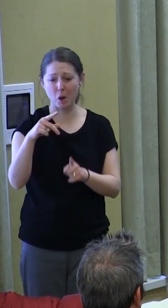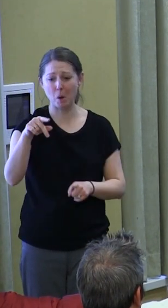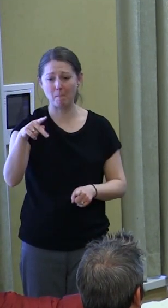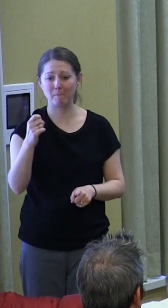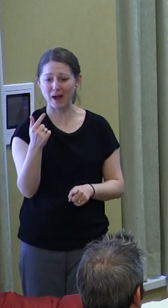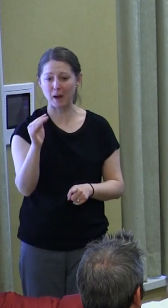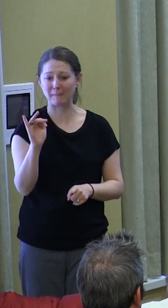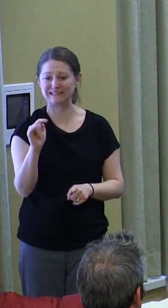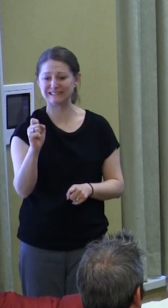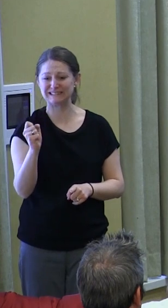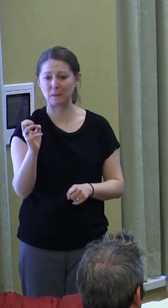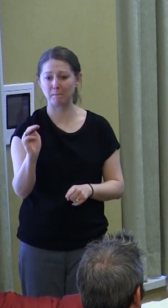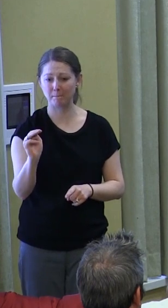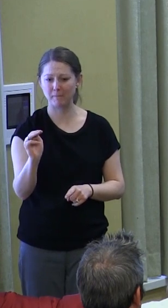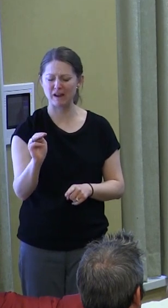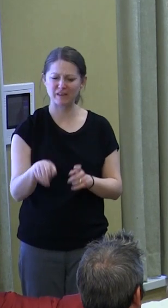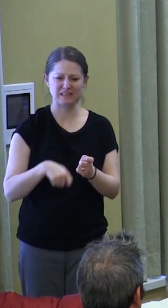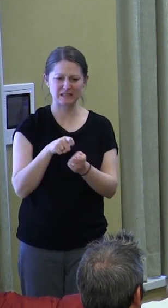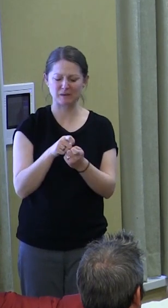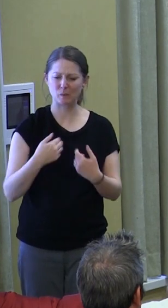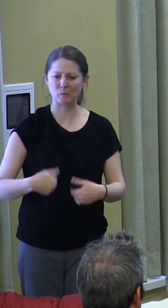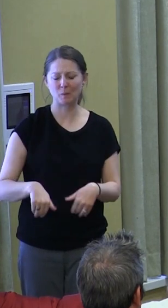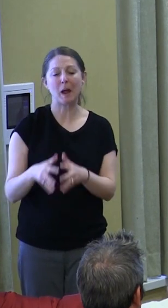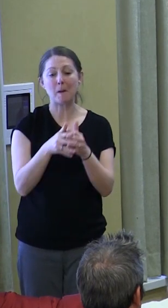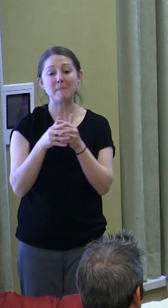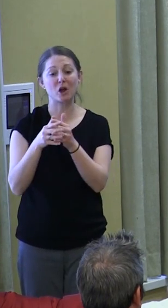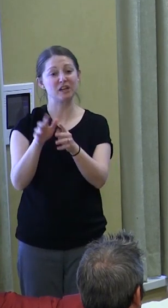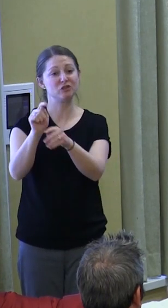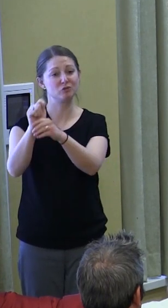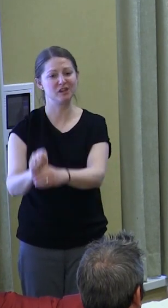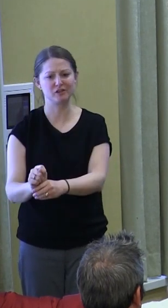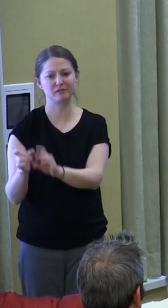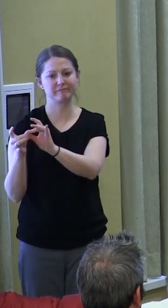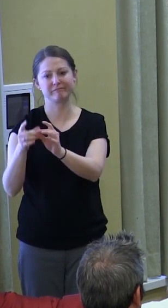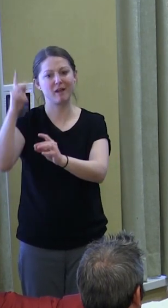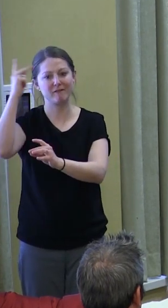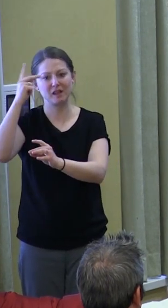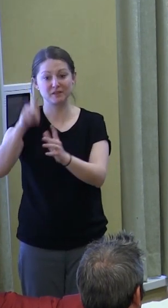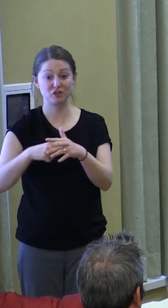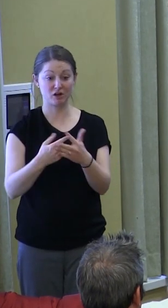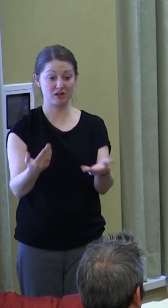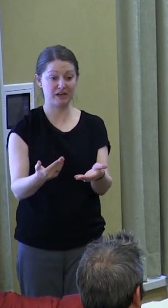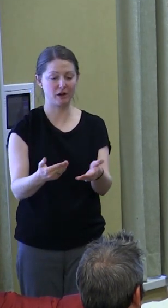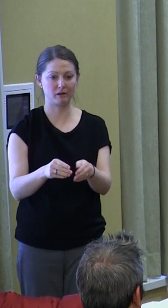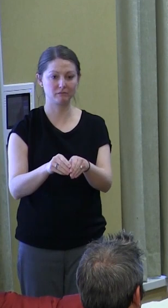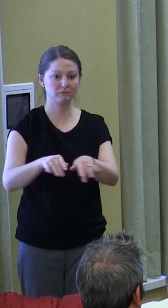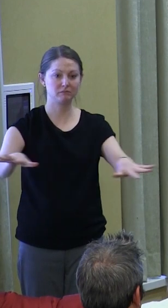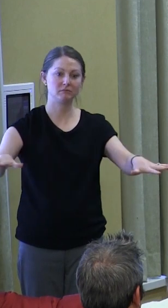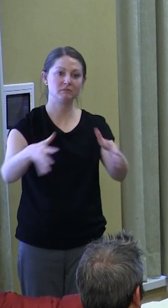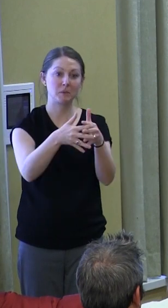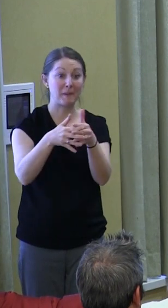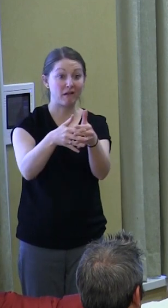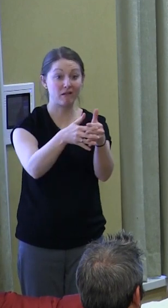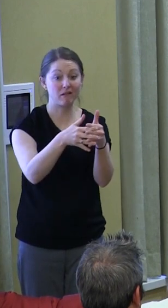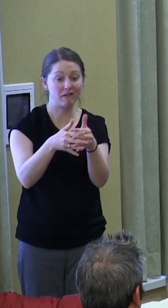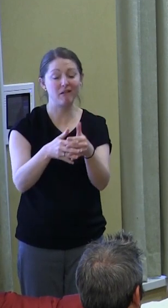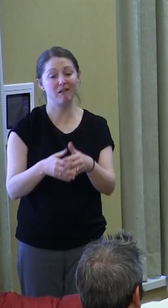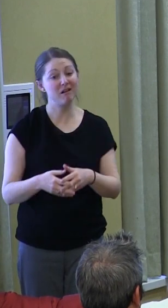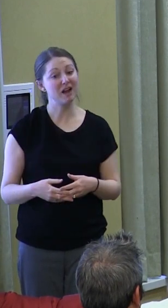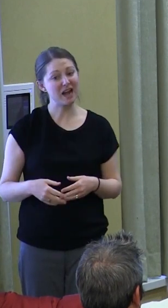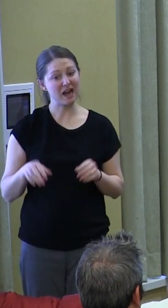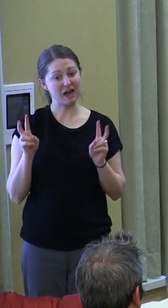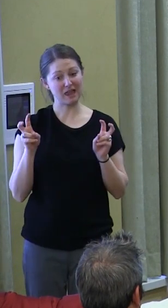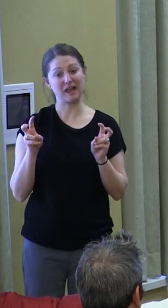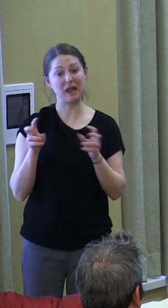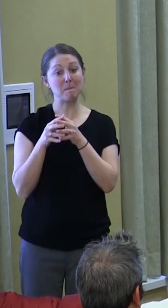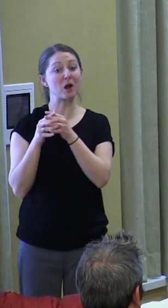one of the few distinctly American traditions in philosophy. It started right here in the United States, and if such a thing as the American